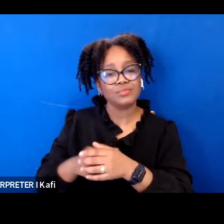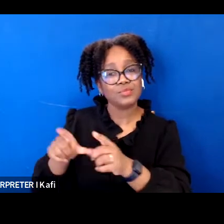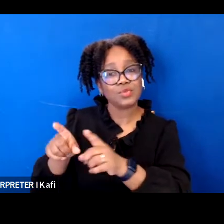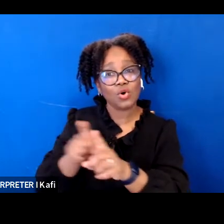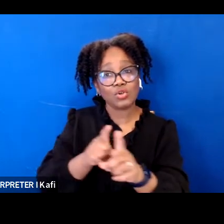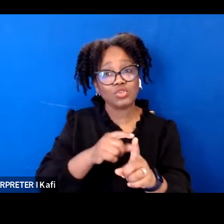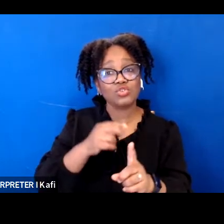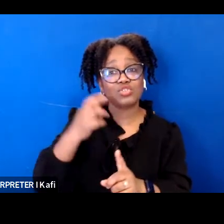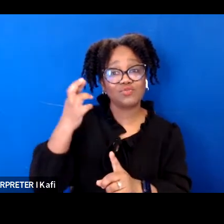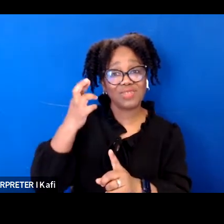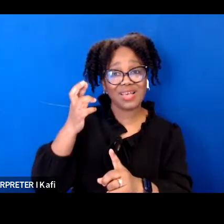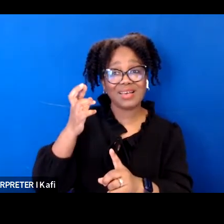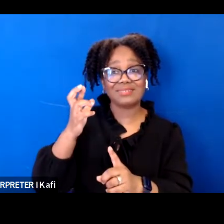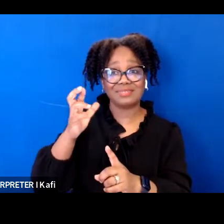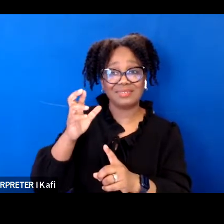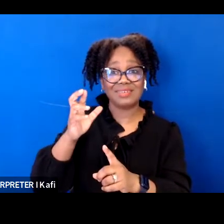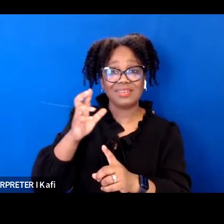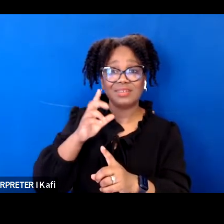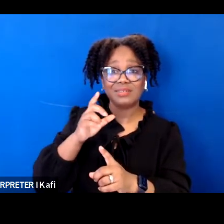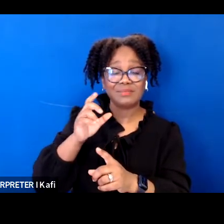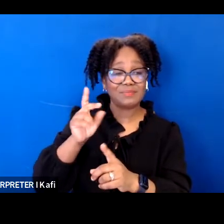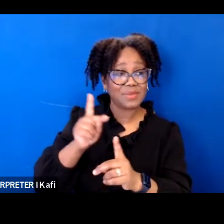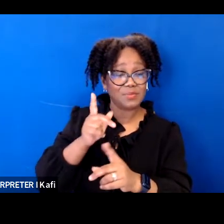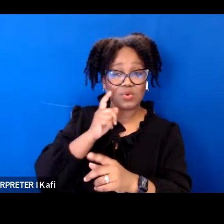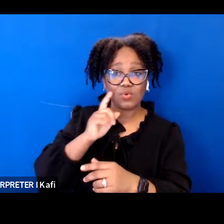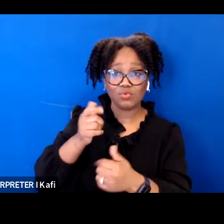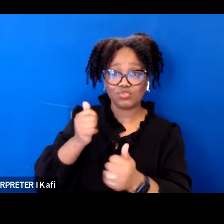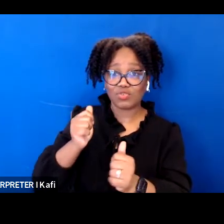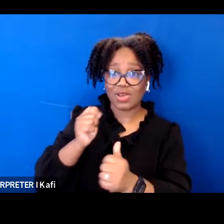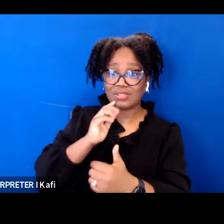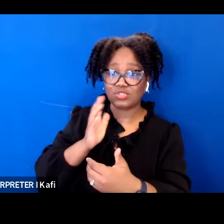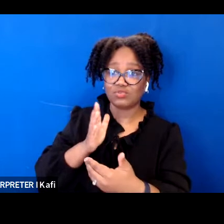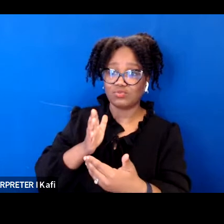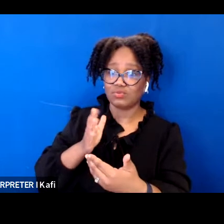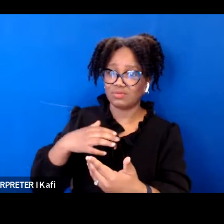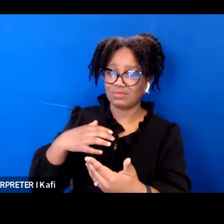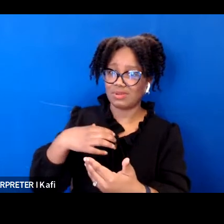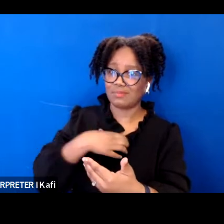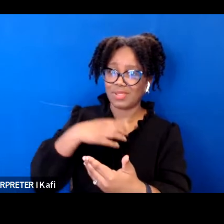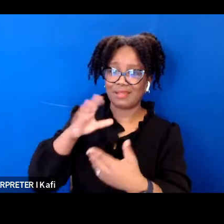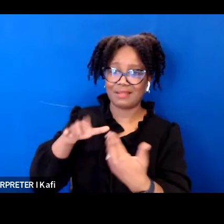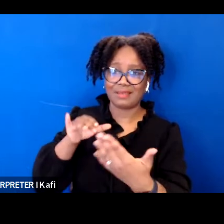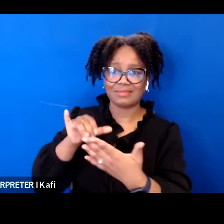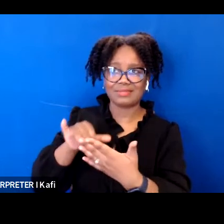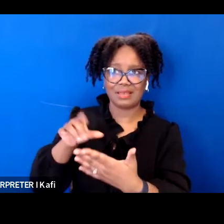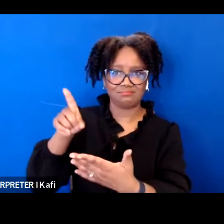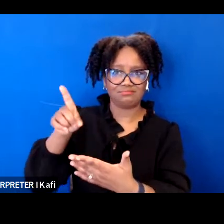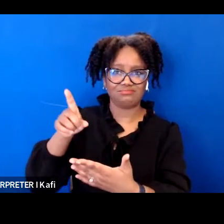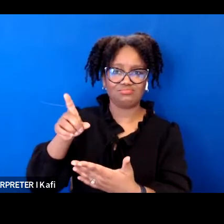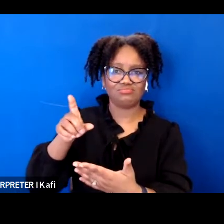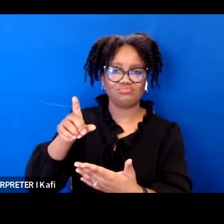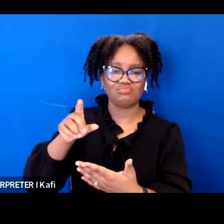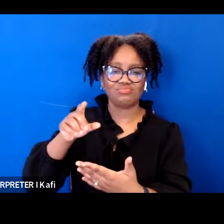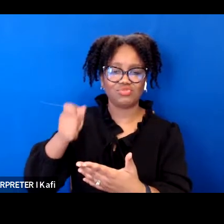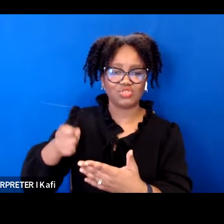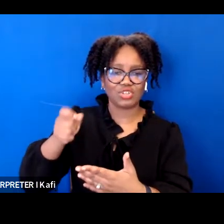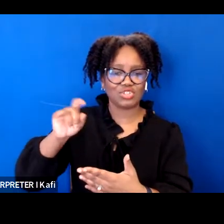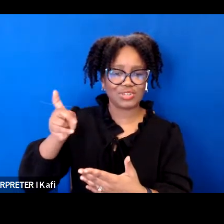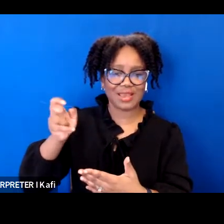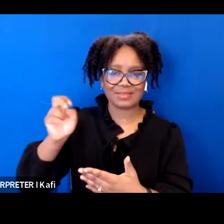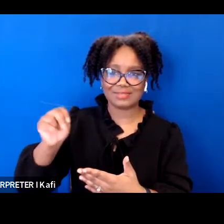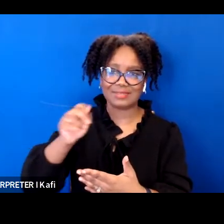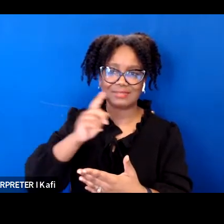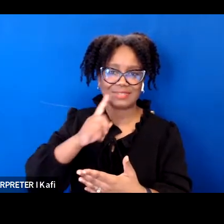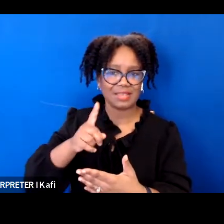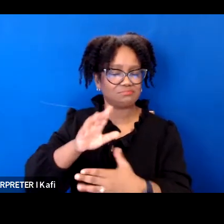discrimination before challenging it judge daction held that a disability rights advocate did not have to engage in what's known as a